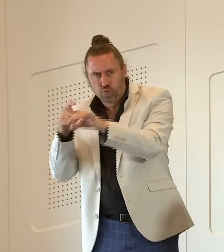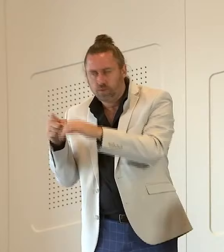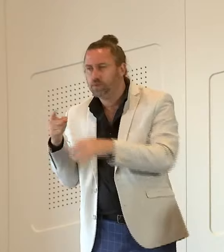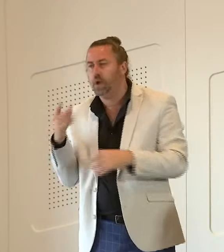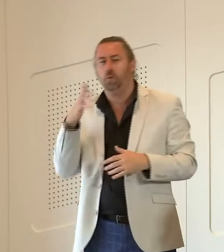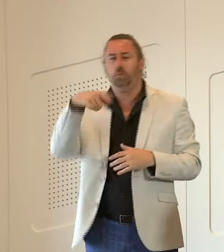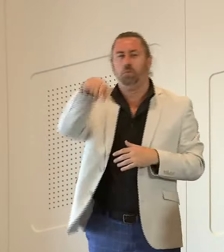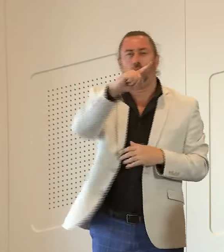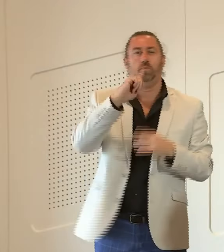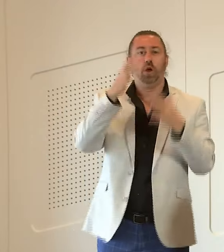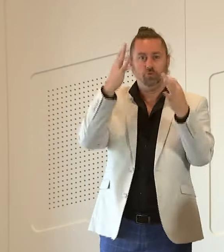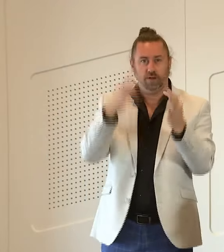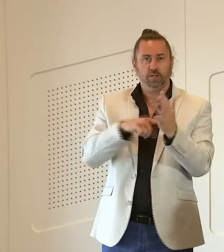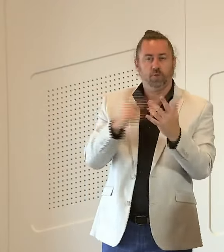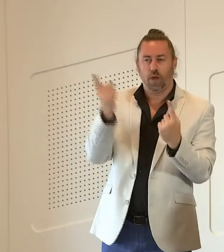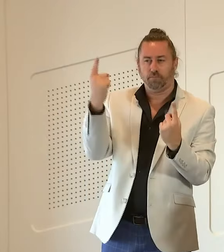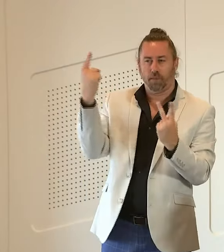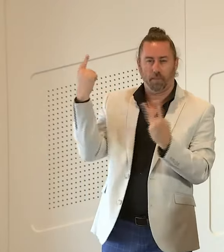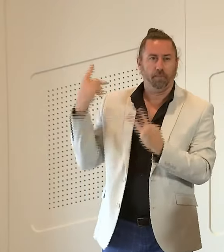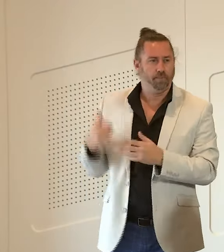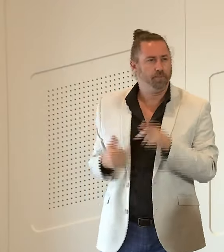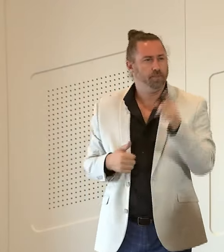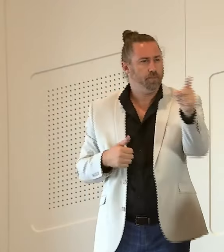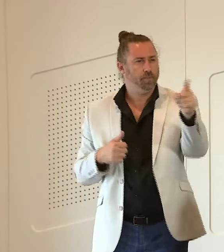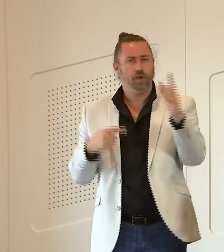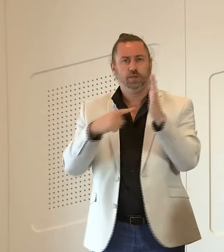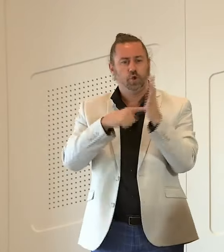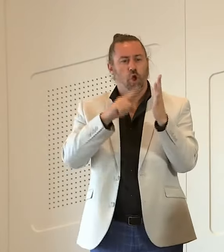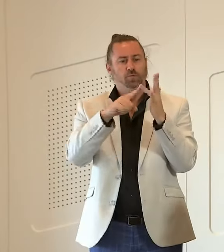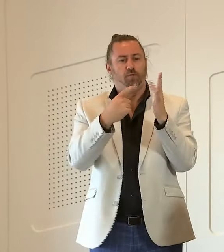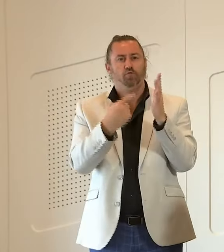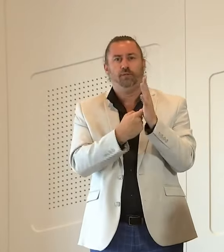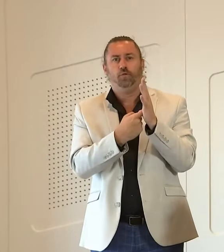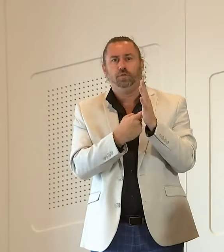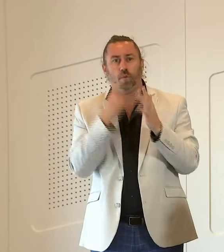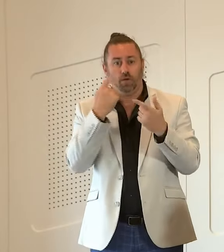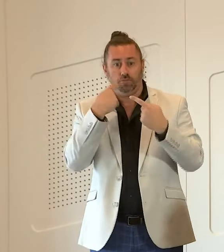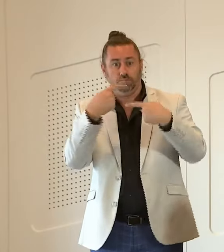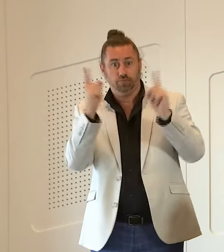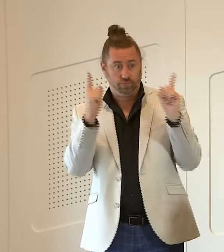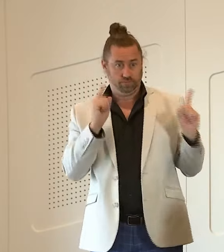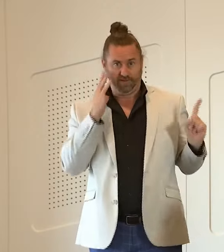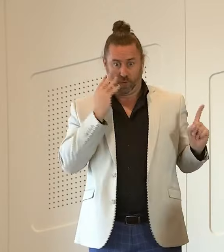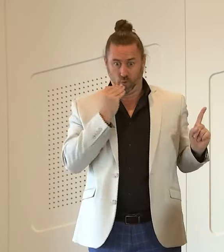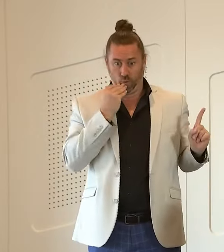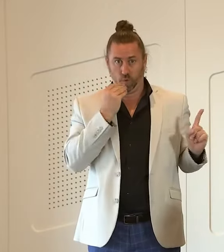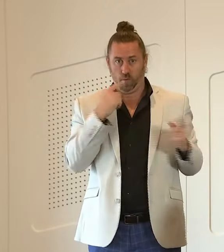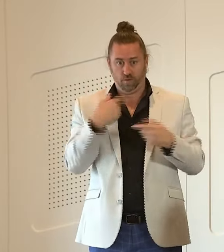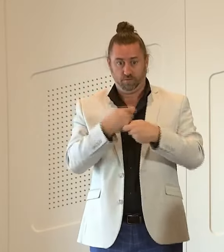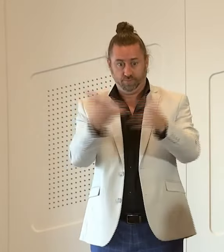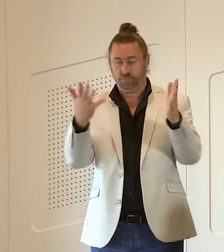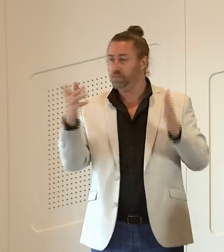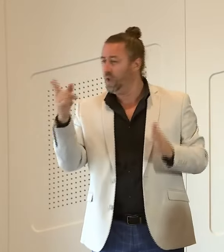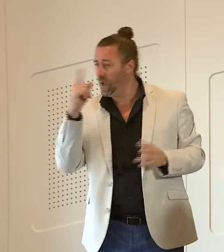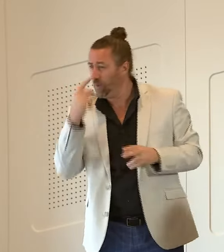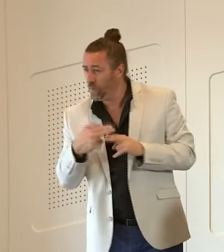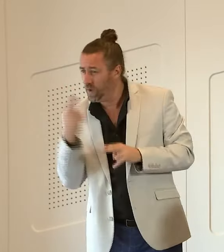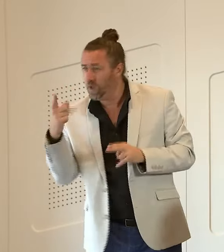secretariat set up later this afternoon yeah okay